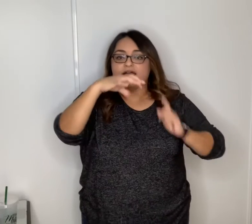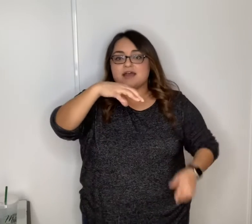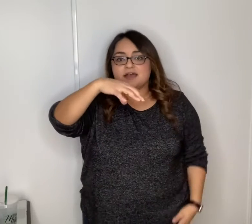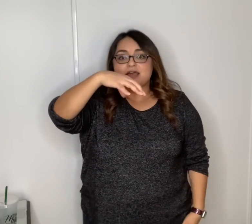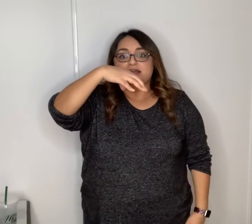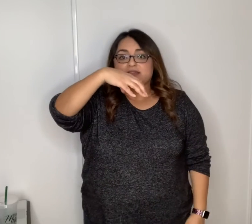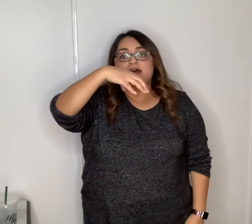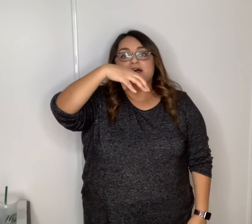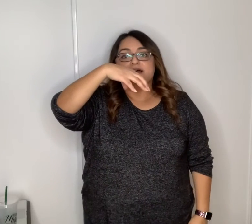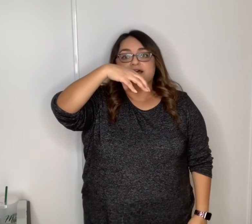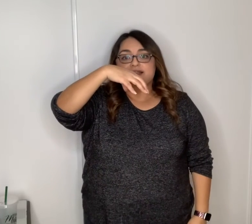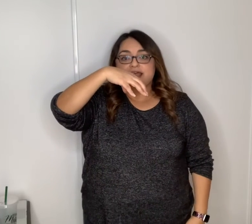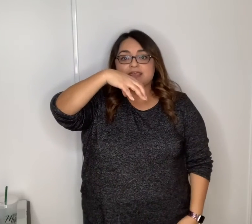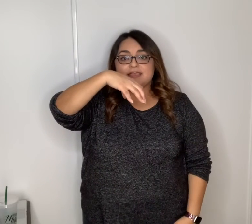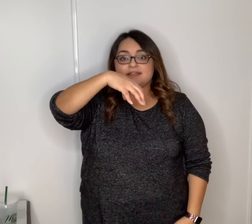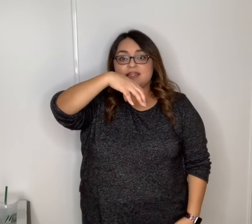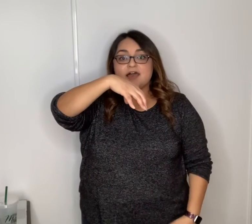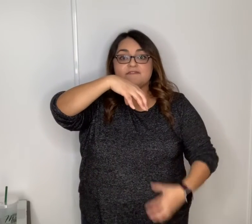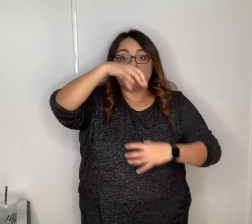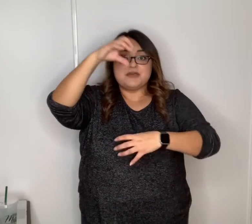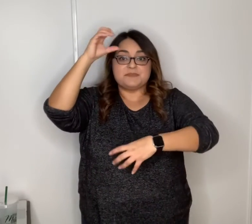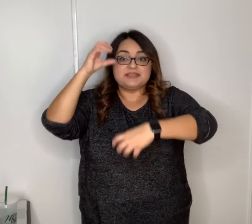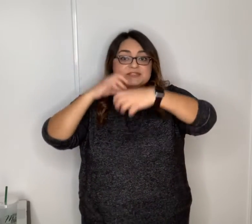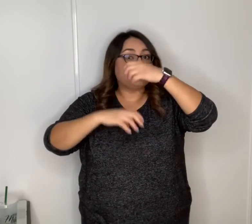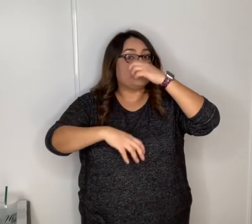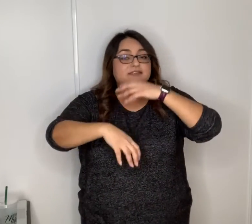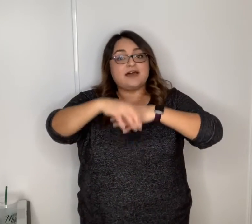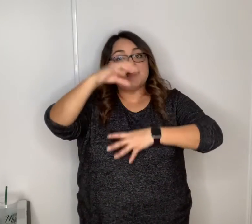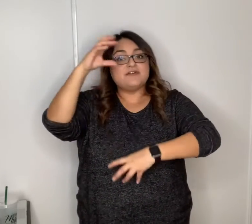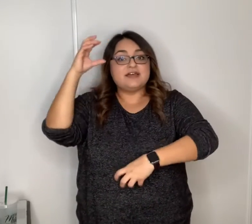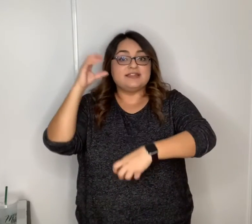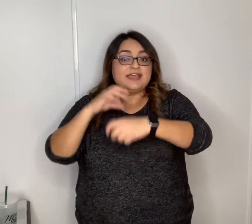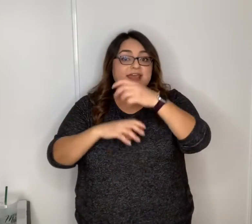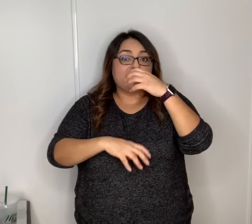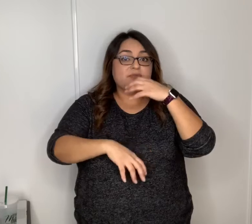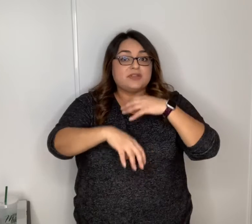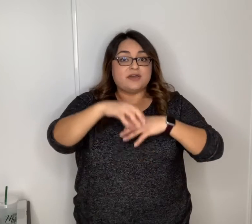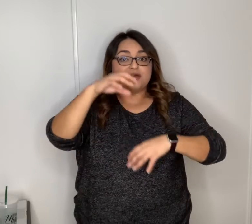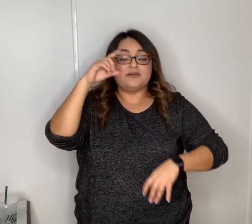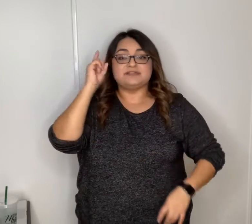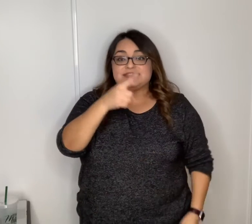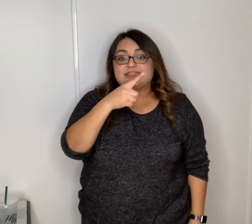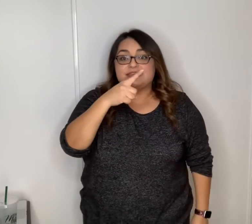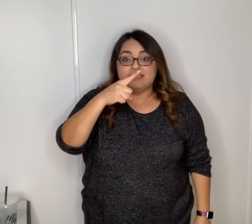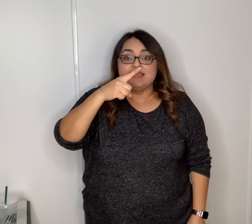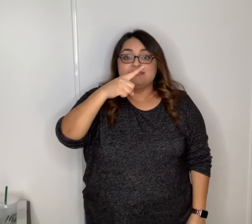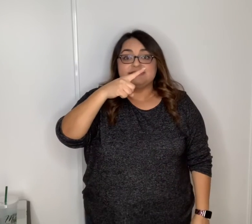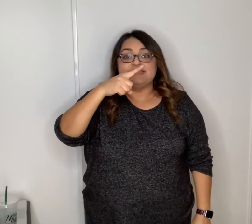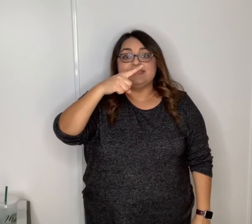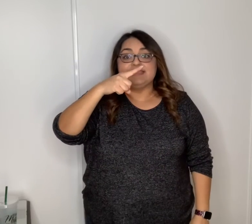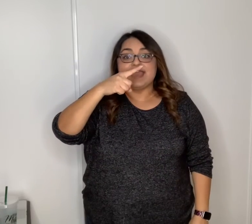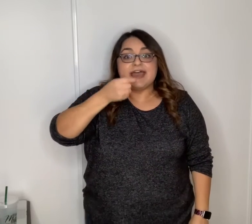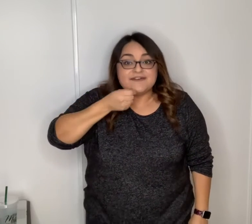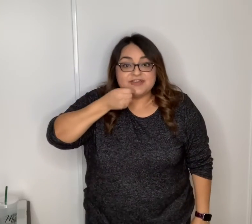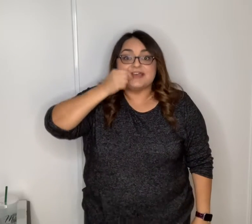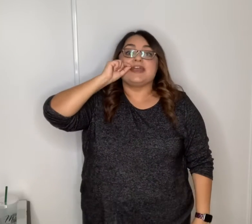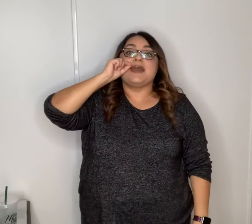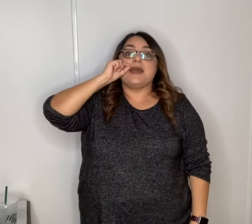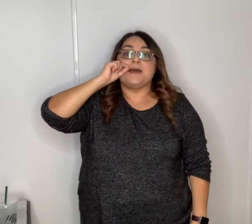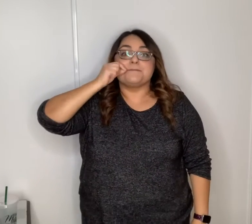la la can lava makes my lava land blow tea tea have a cup